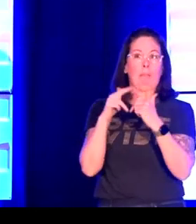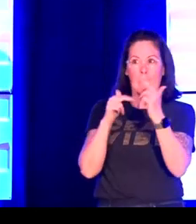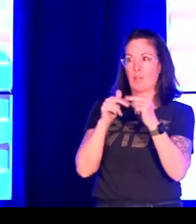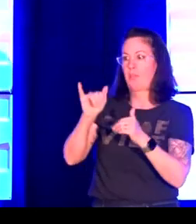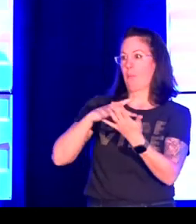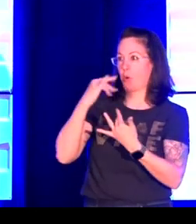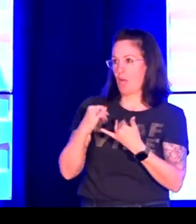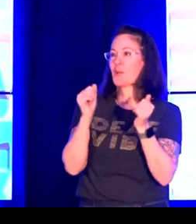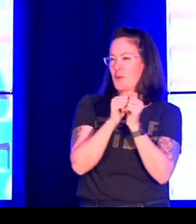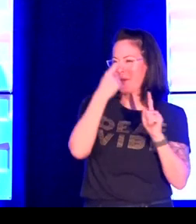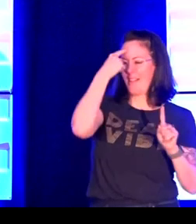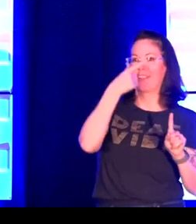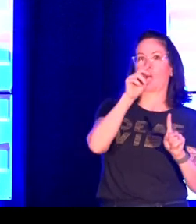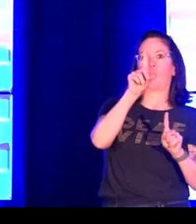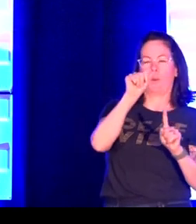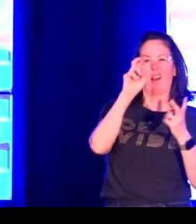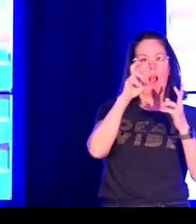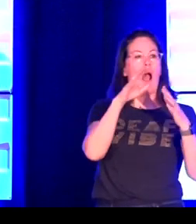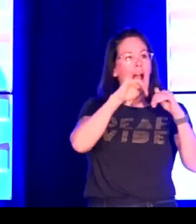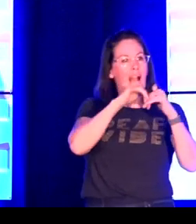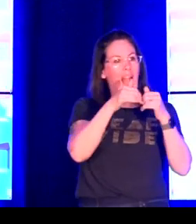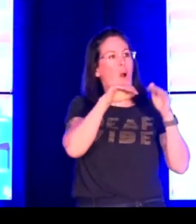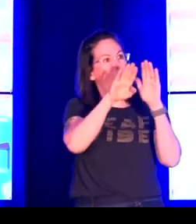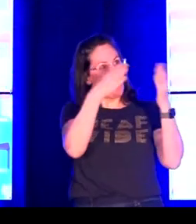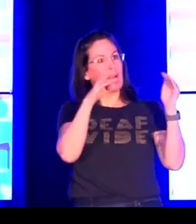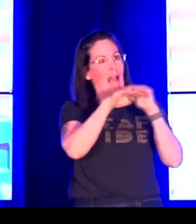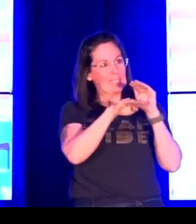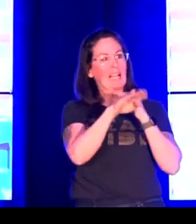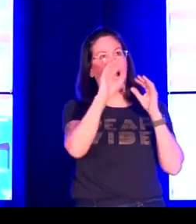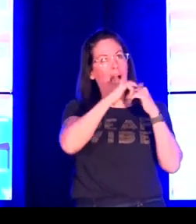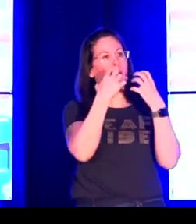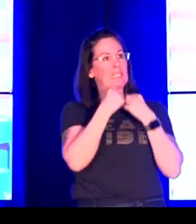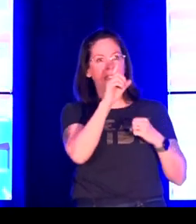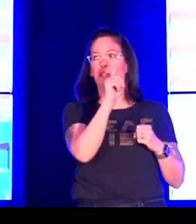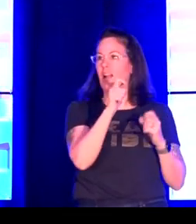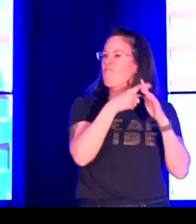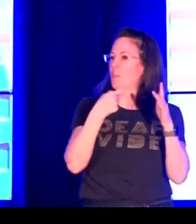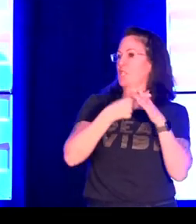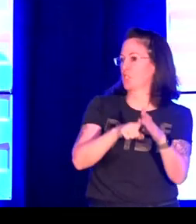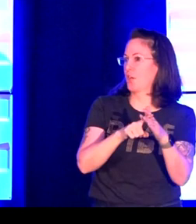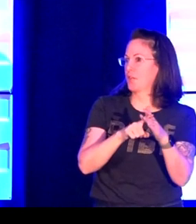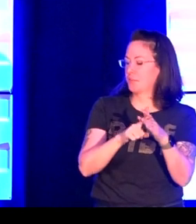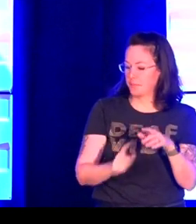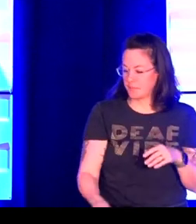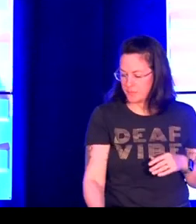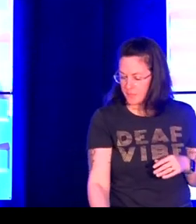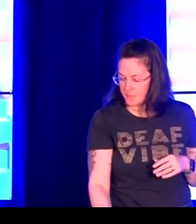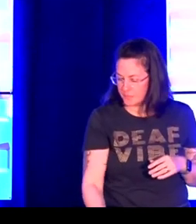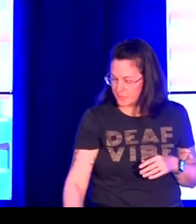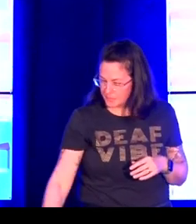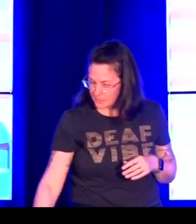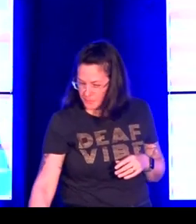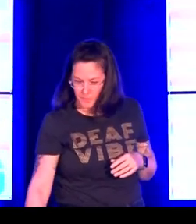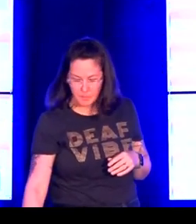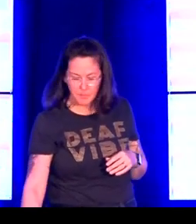From the very beginning, we built this project with Gouda principles in mind. So we thought about how we will take care